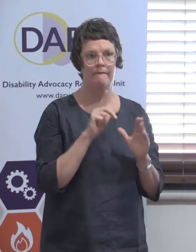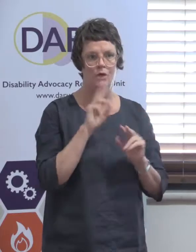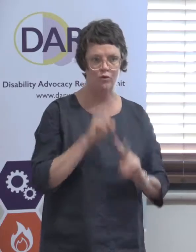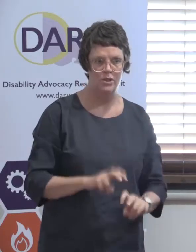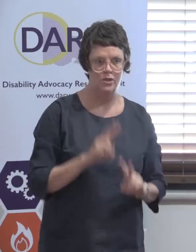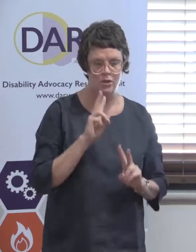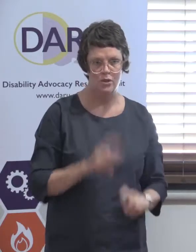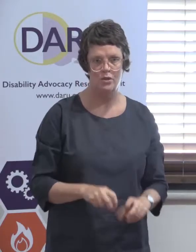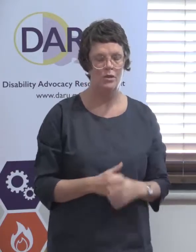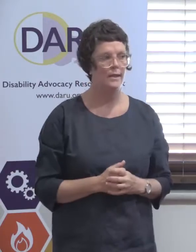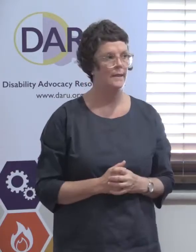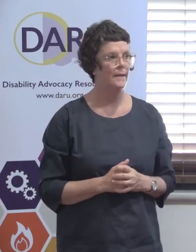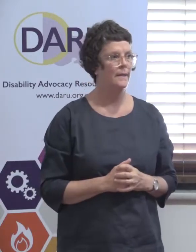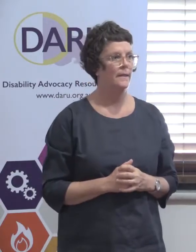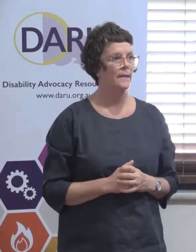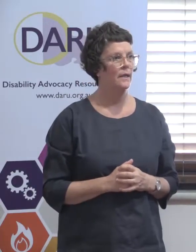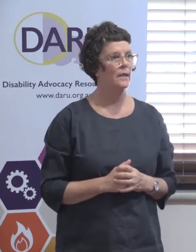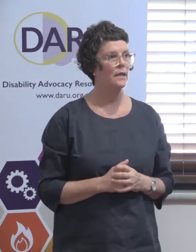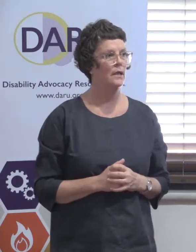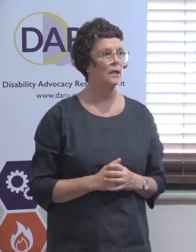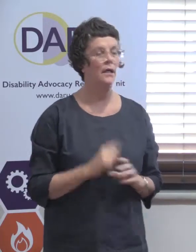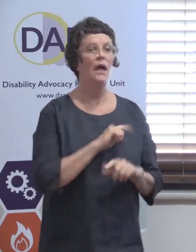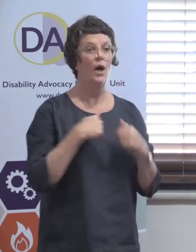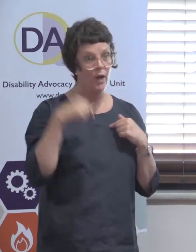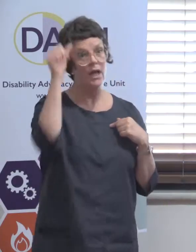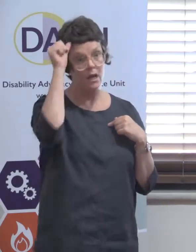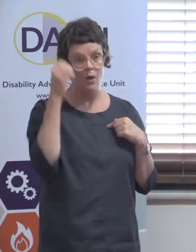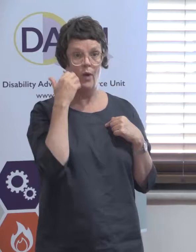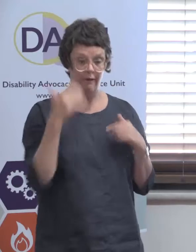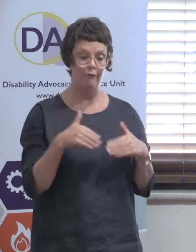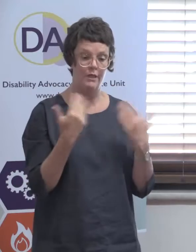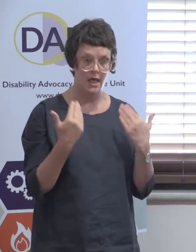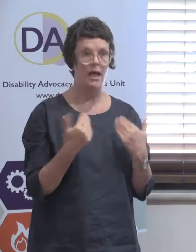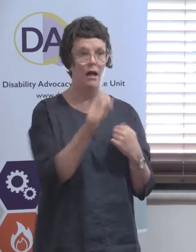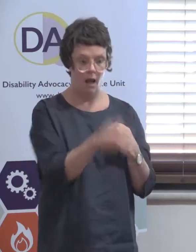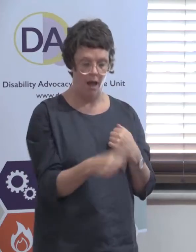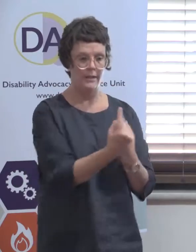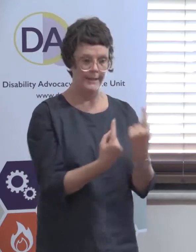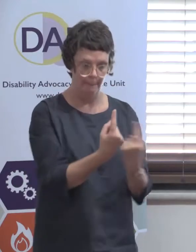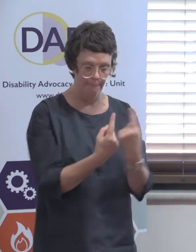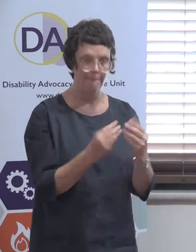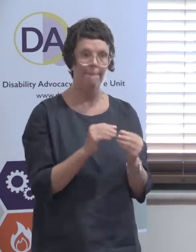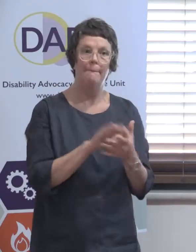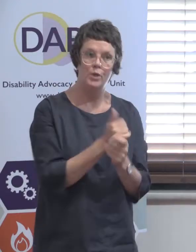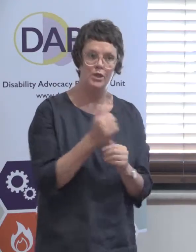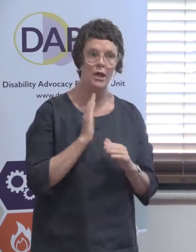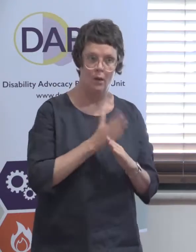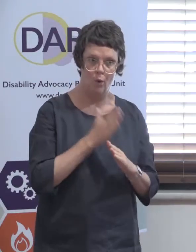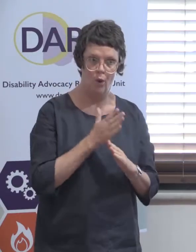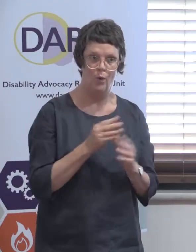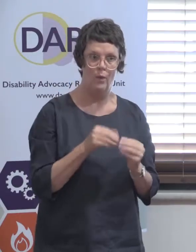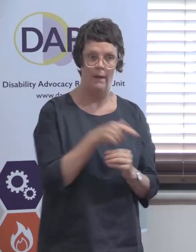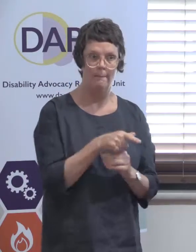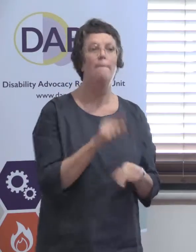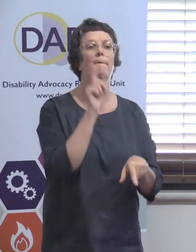Because while we know day to day that our clients appreciate the work that we do, most